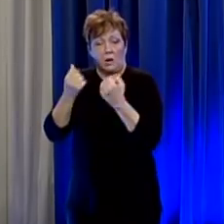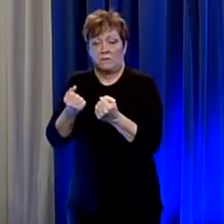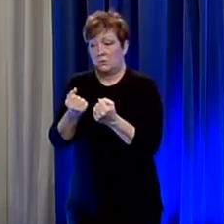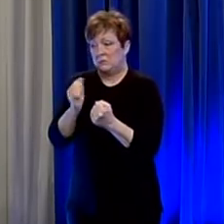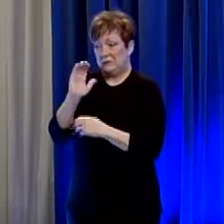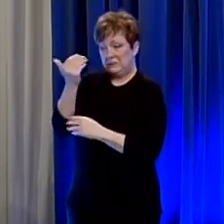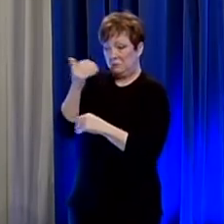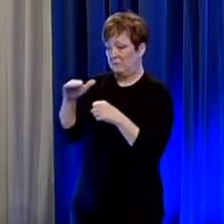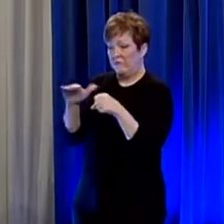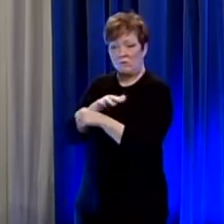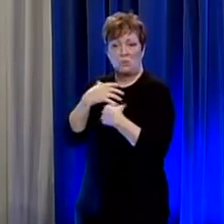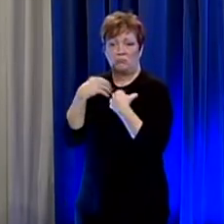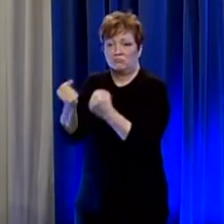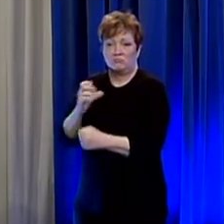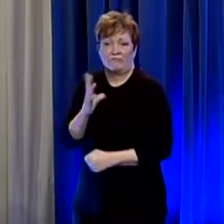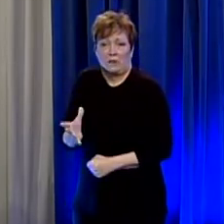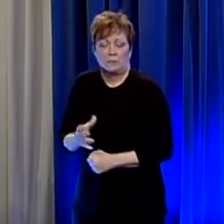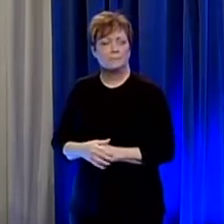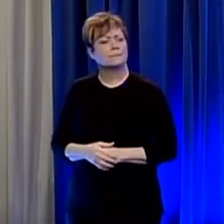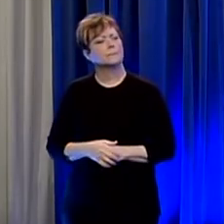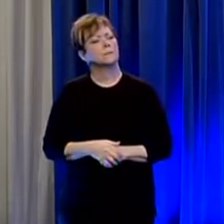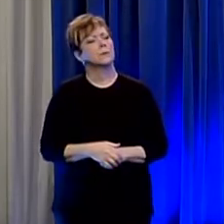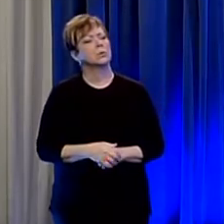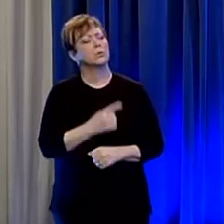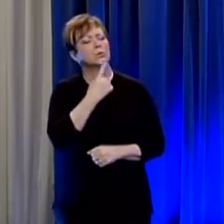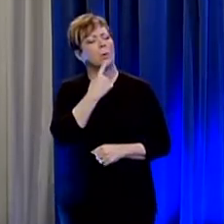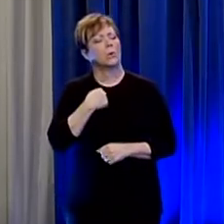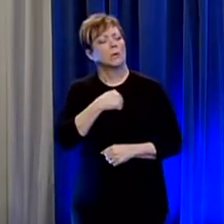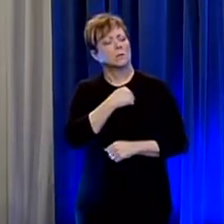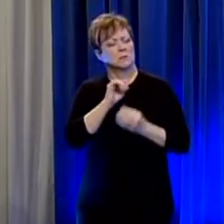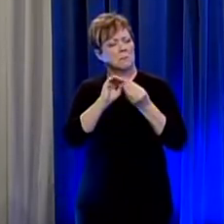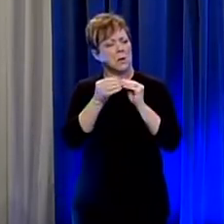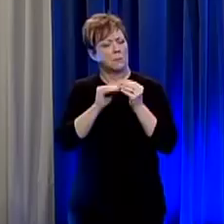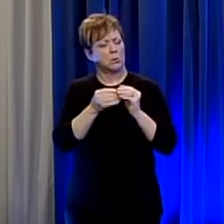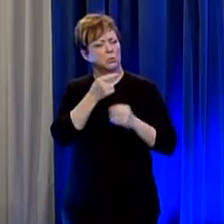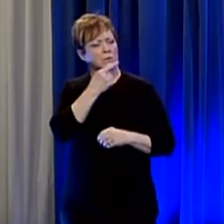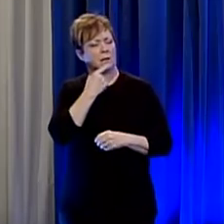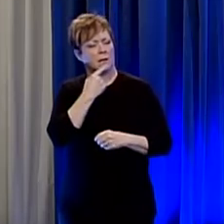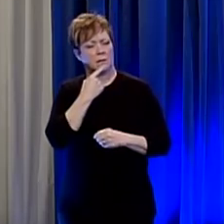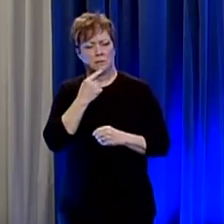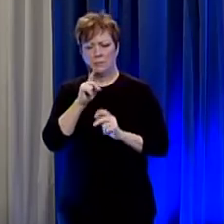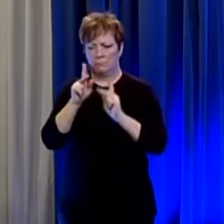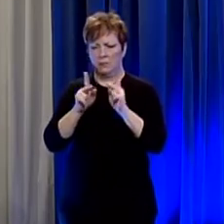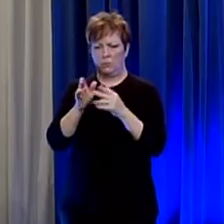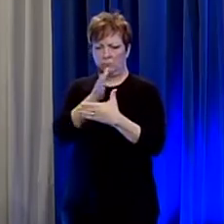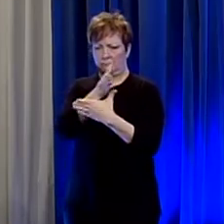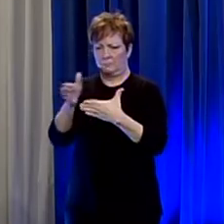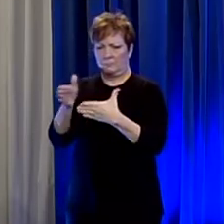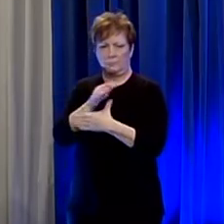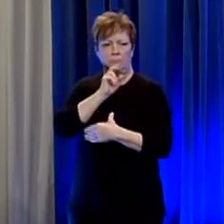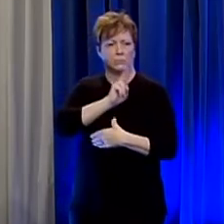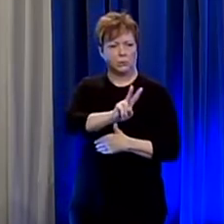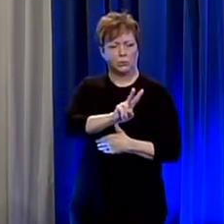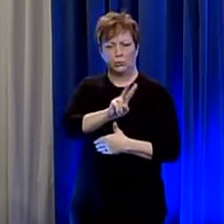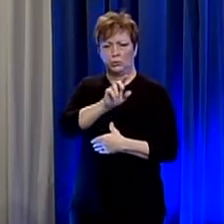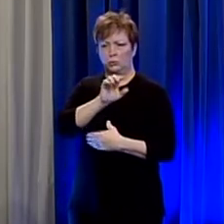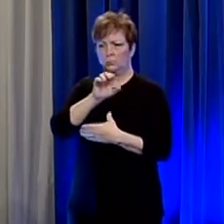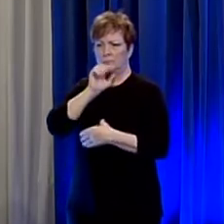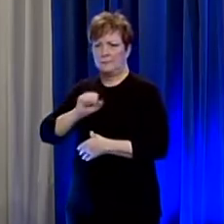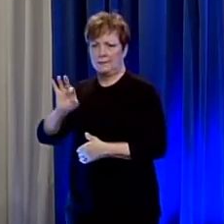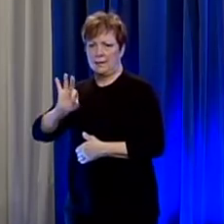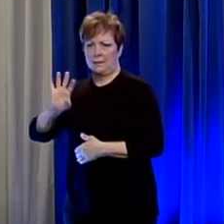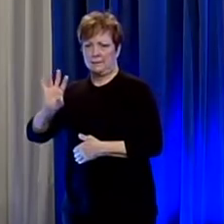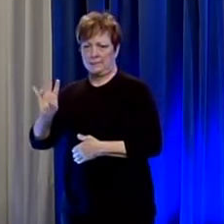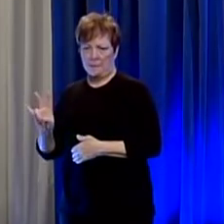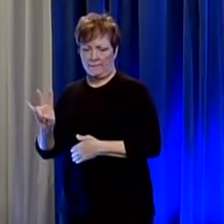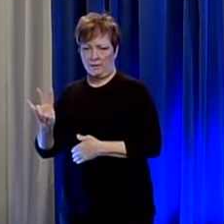you mentioned some numbers at the beginning of your month you said that between the people are between the age range of two and 97 that are